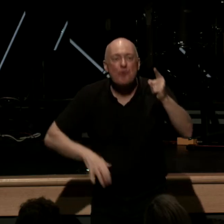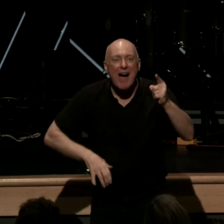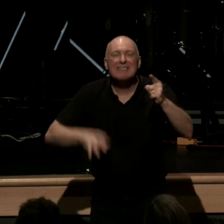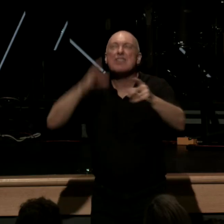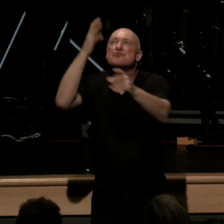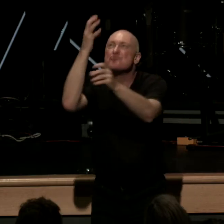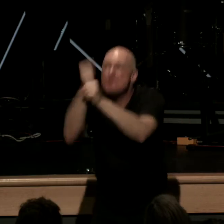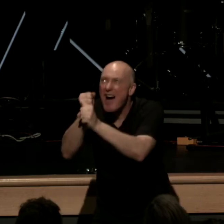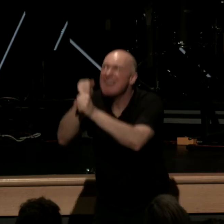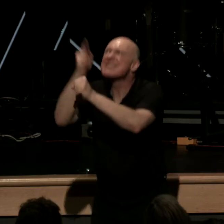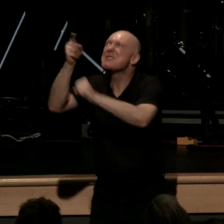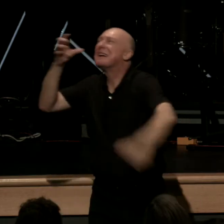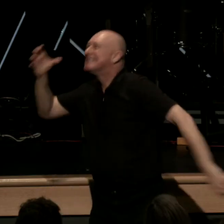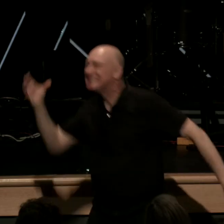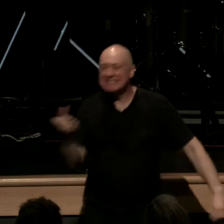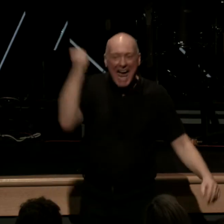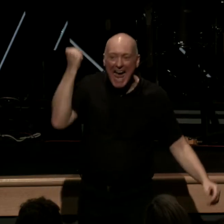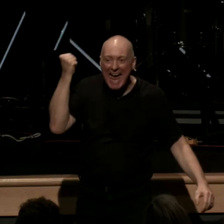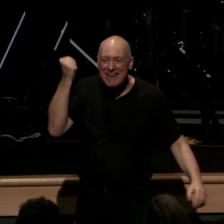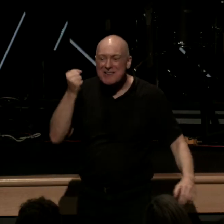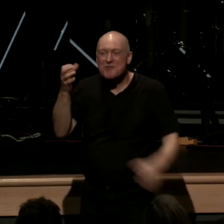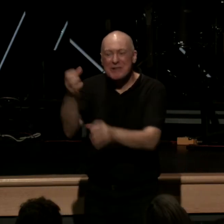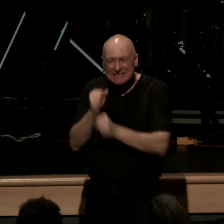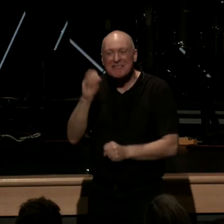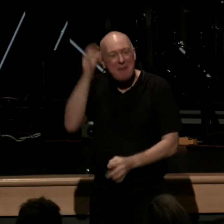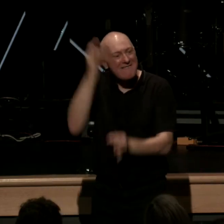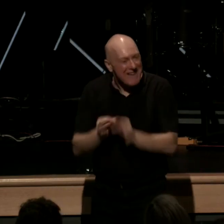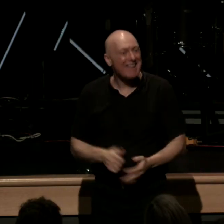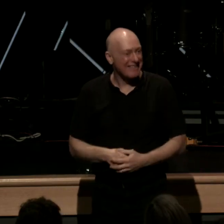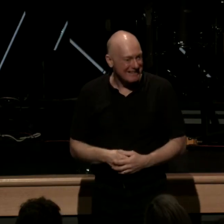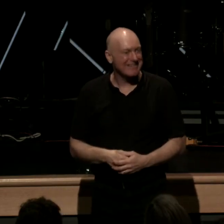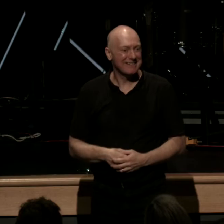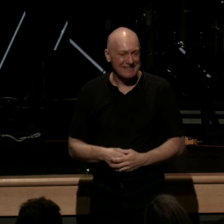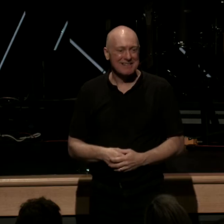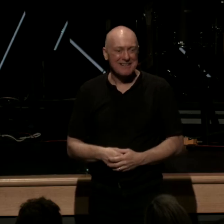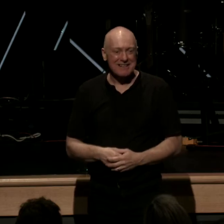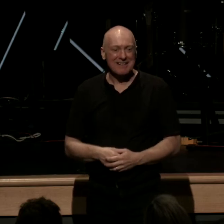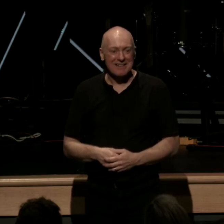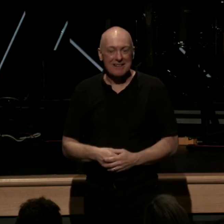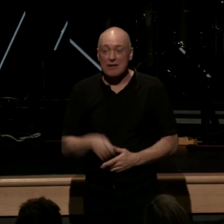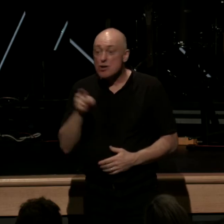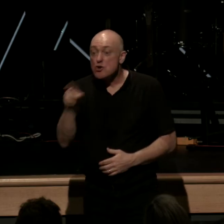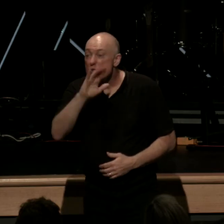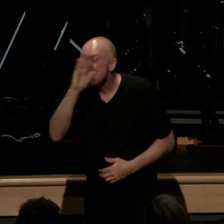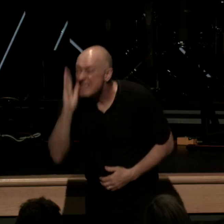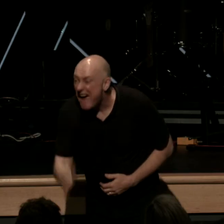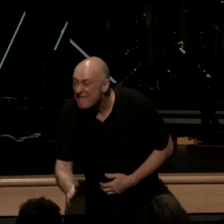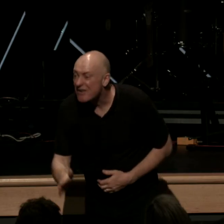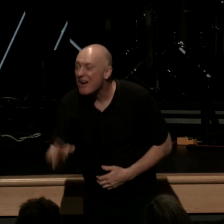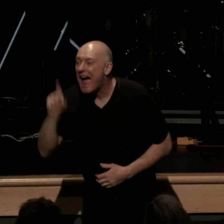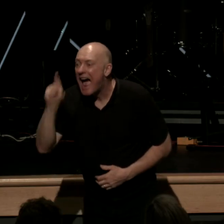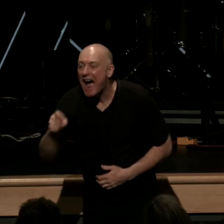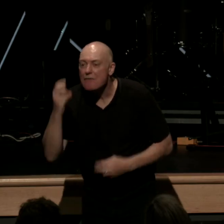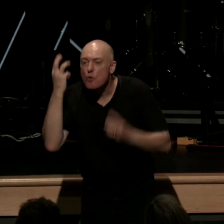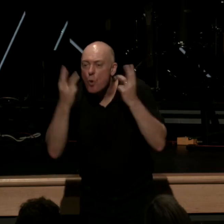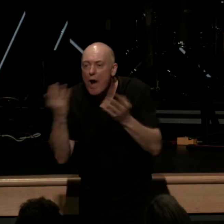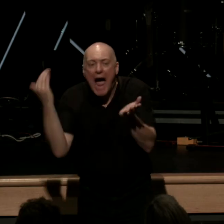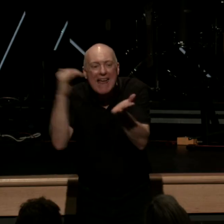and take receive by faith and you never have to worry again because